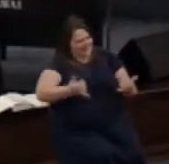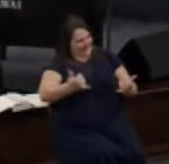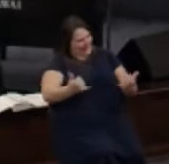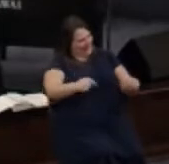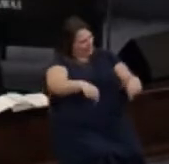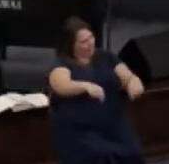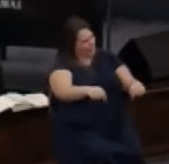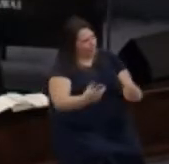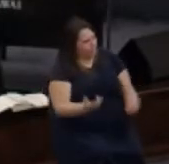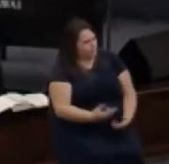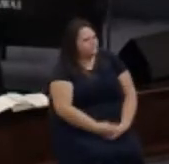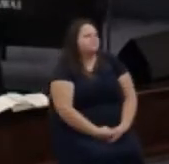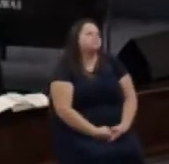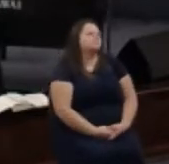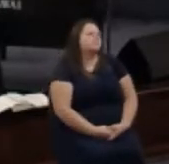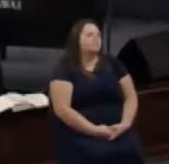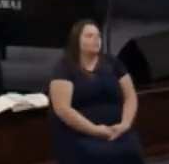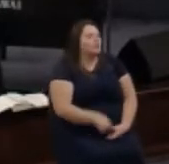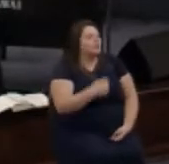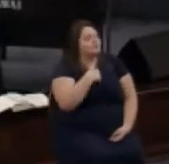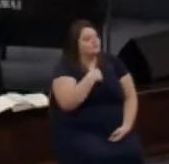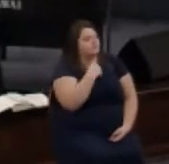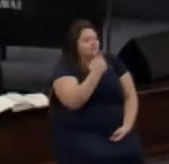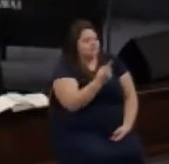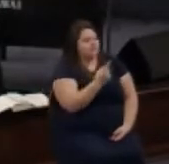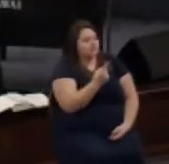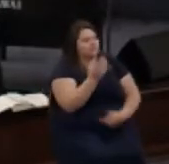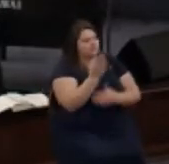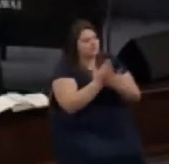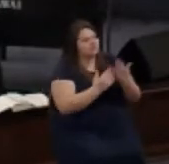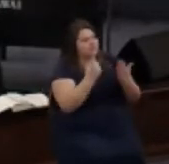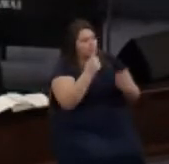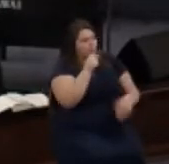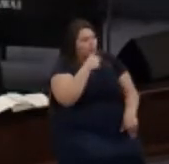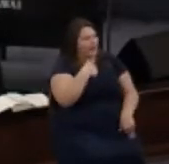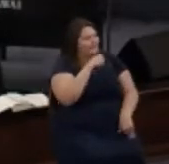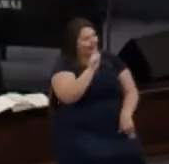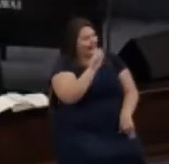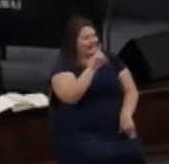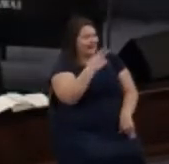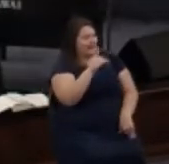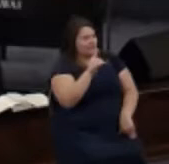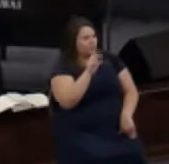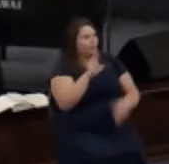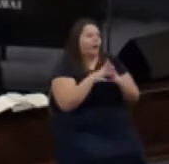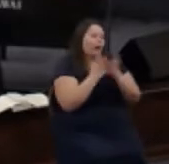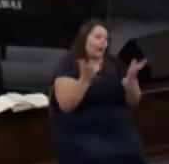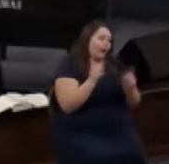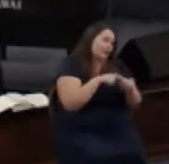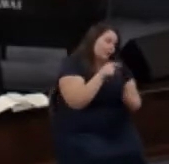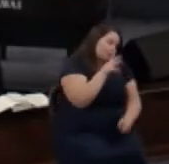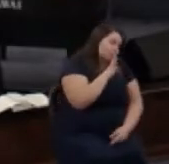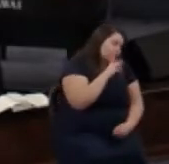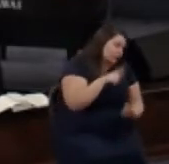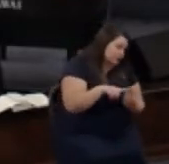us I'm going to tell you as somebody who has a little bit of ADHD or a lot depending on who you talk to